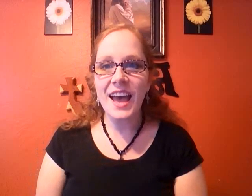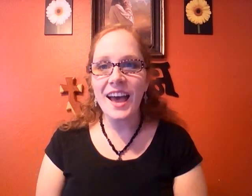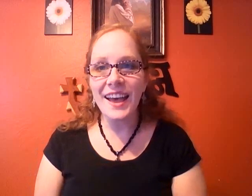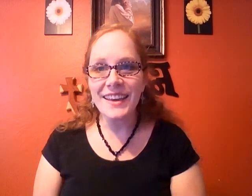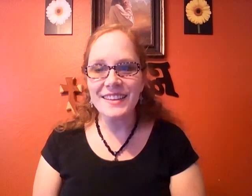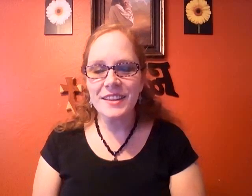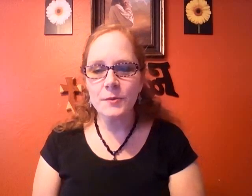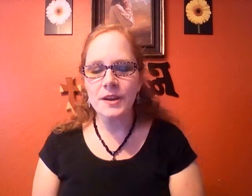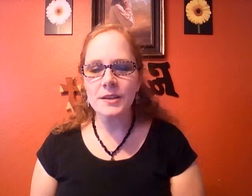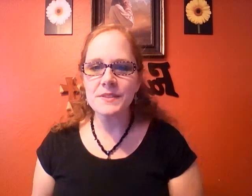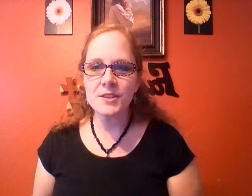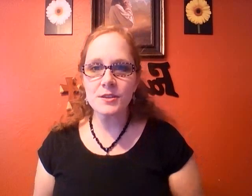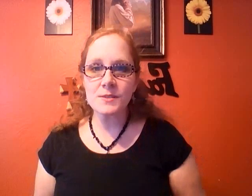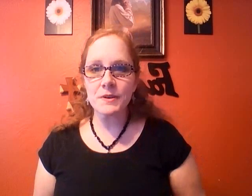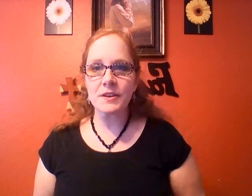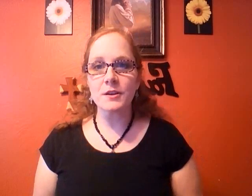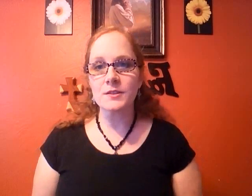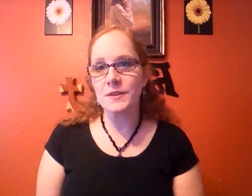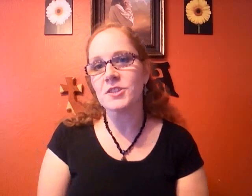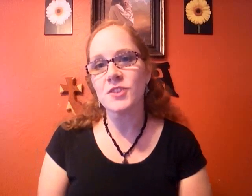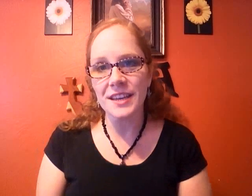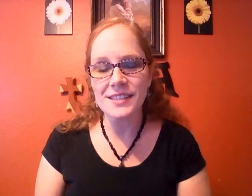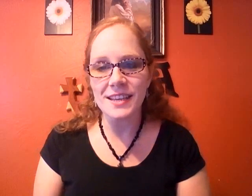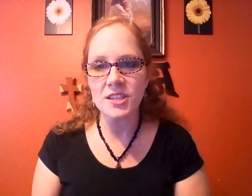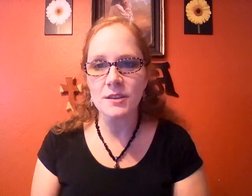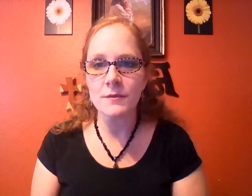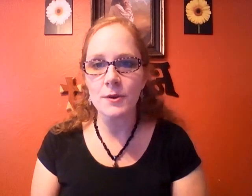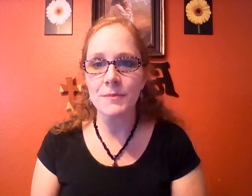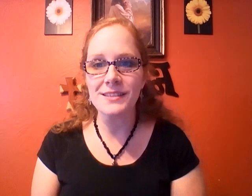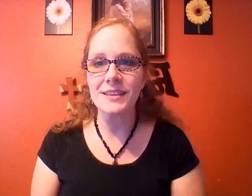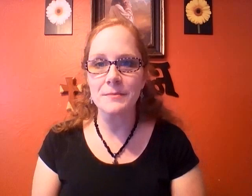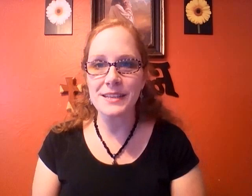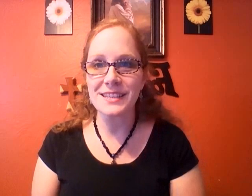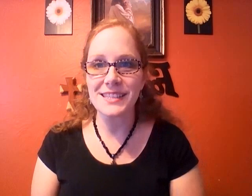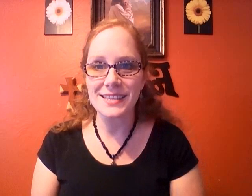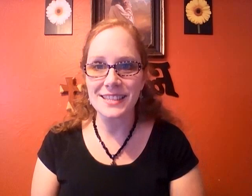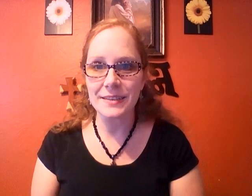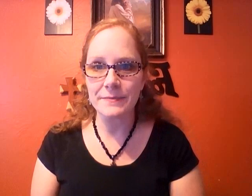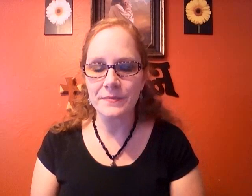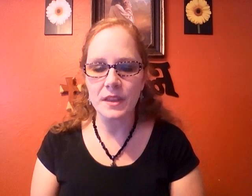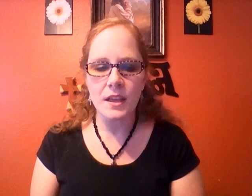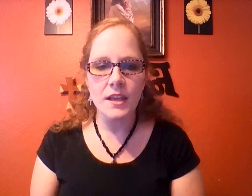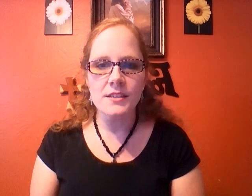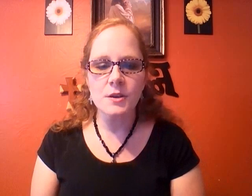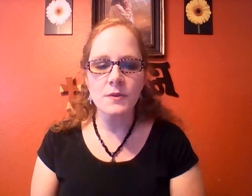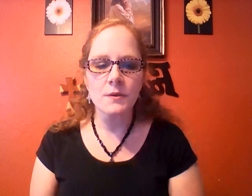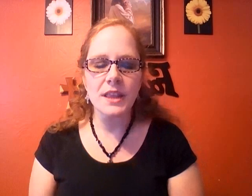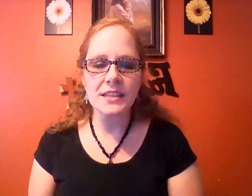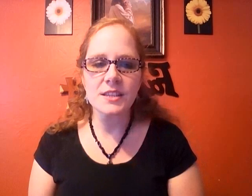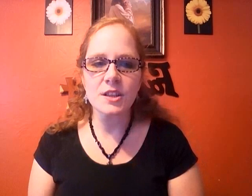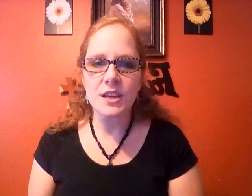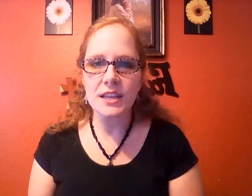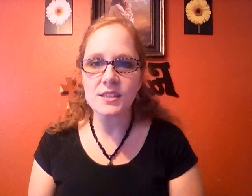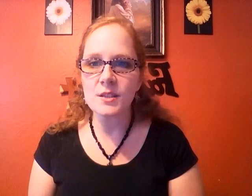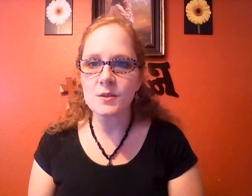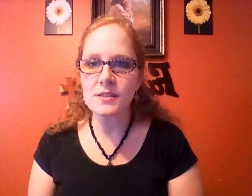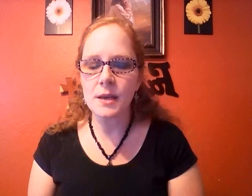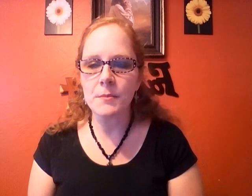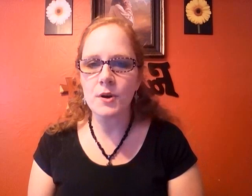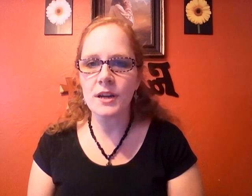hi welcome to the spirit codes first training session for basic muscle testing so if you would like to look into some more